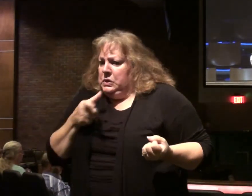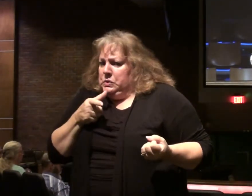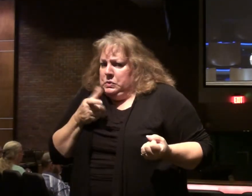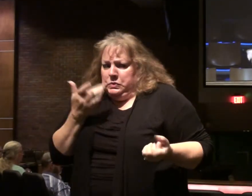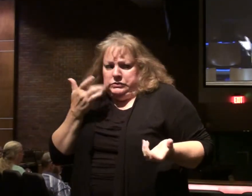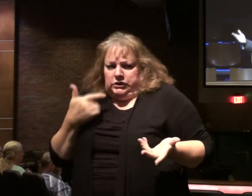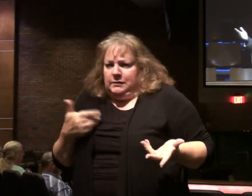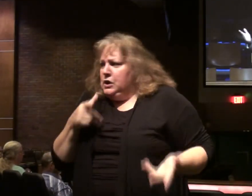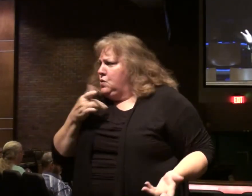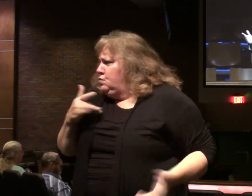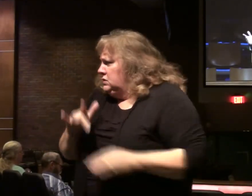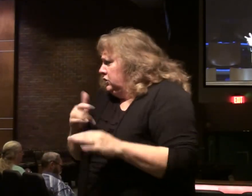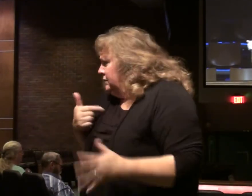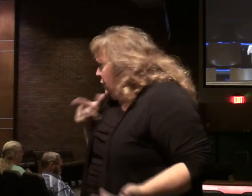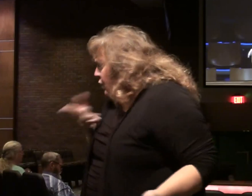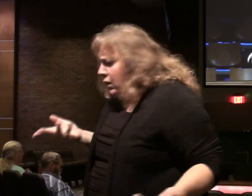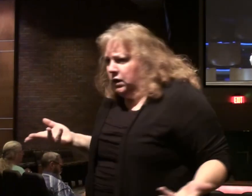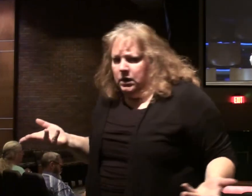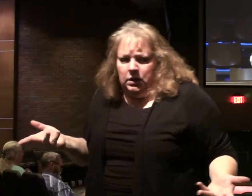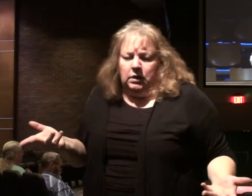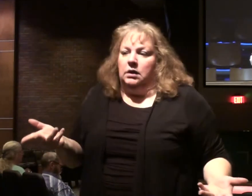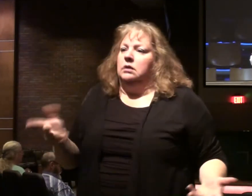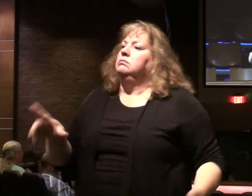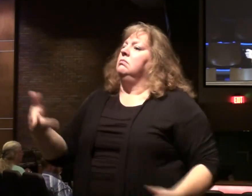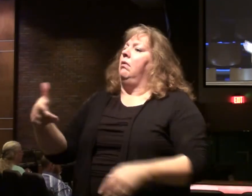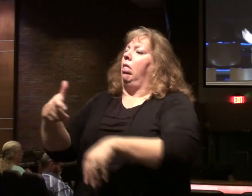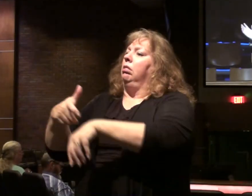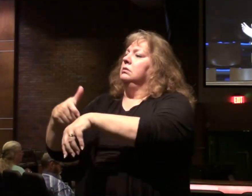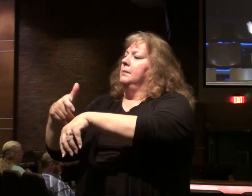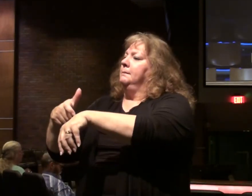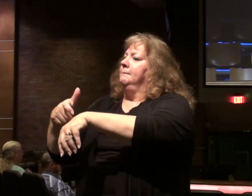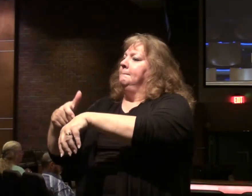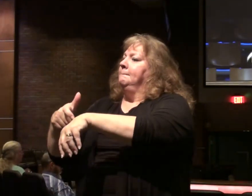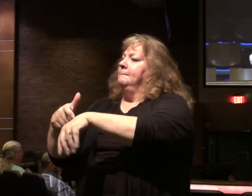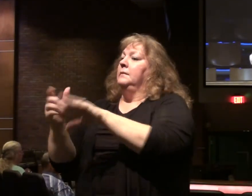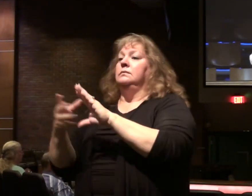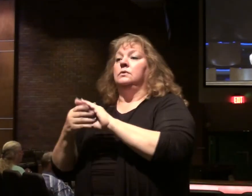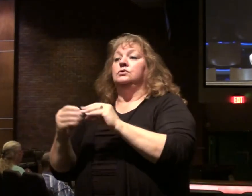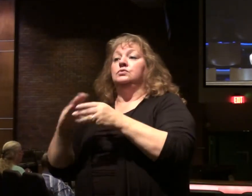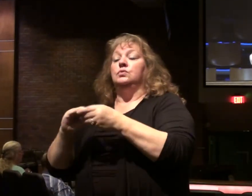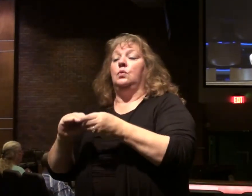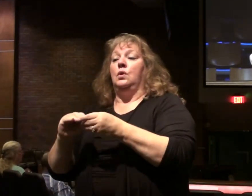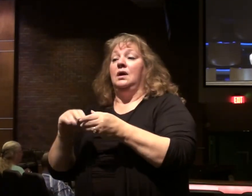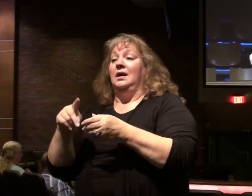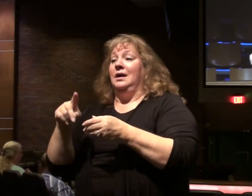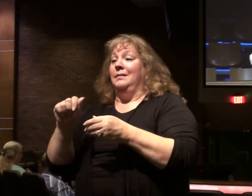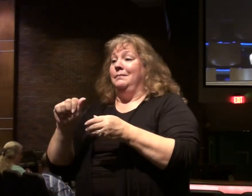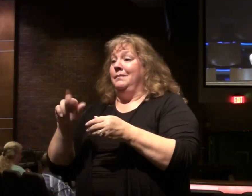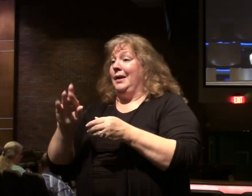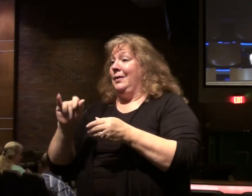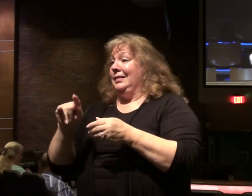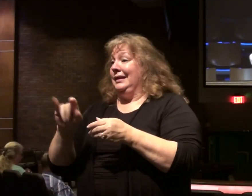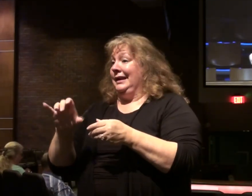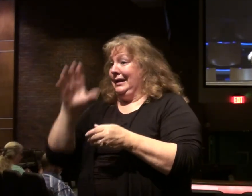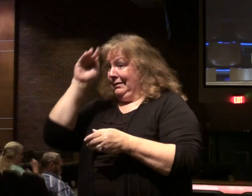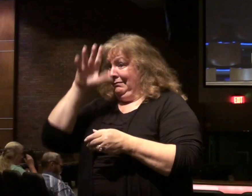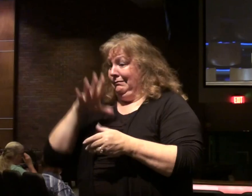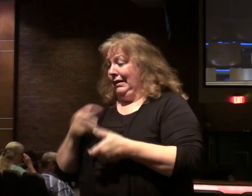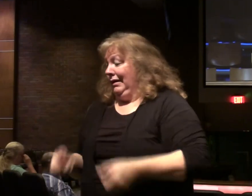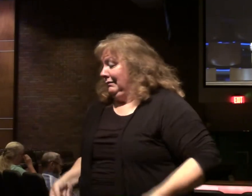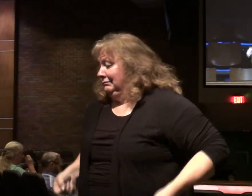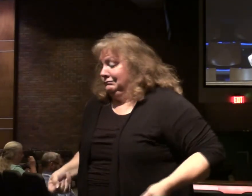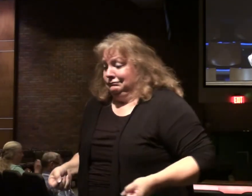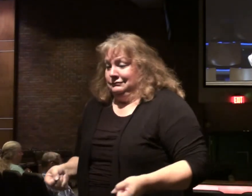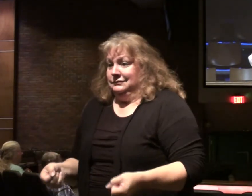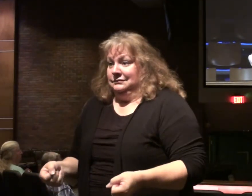touched him. Who touched me? You other times, the story of a paralytic, they couldn't get to him, so what do they do? They open the house and